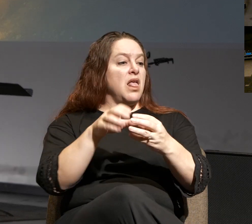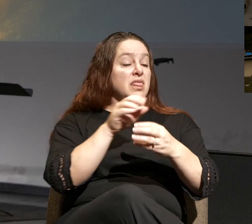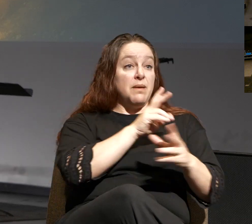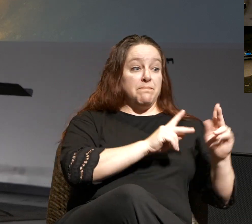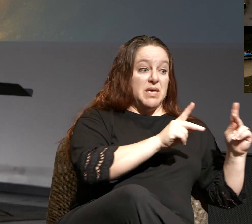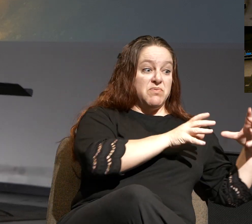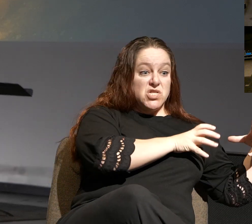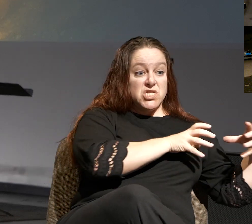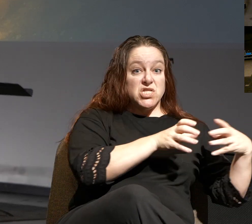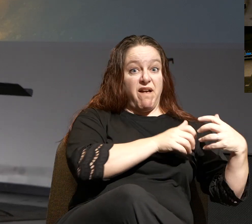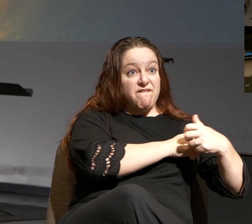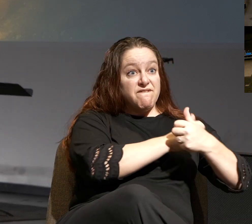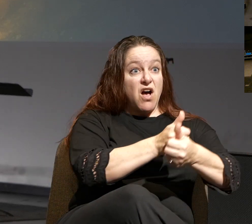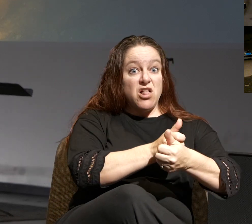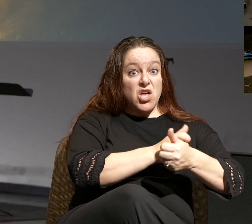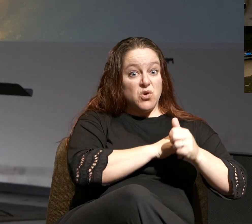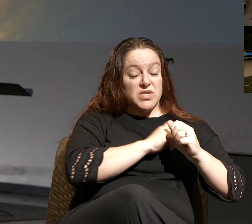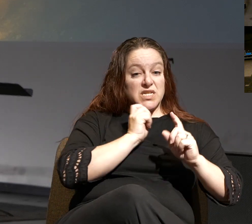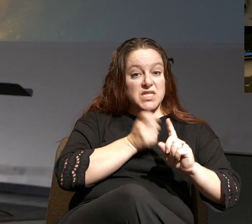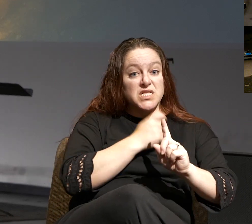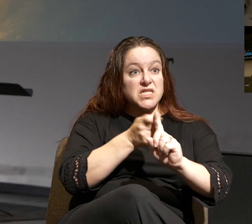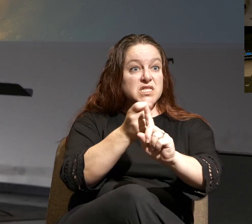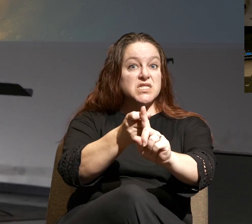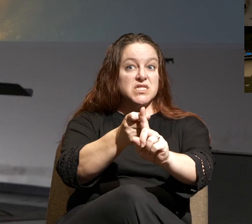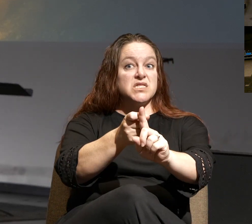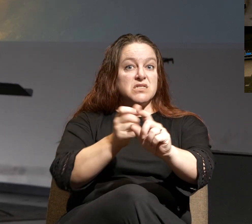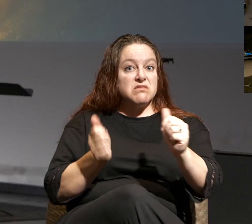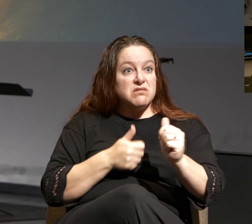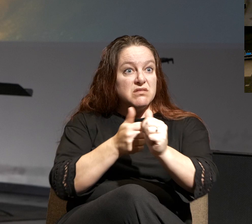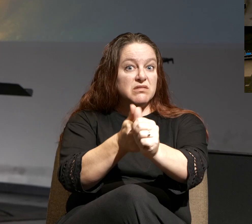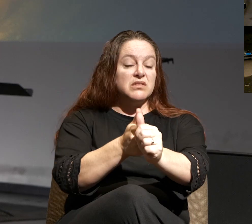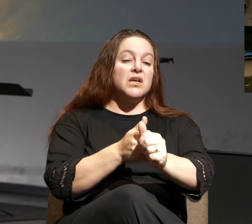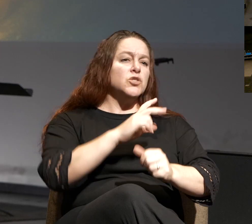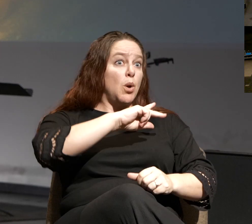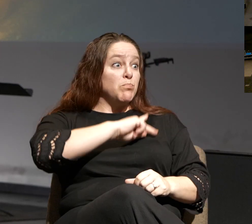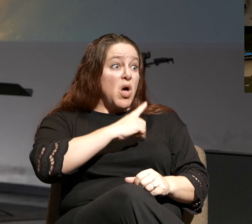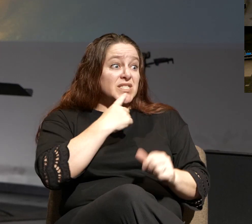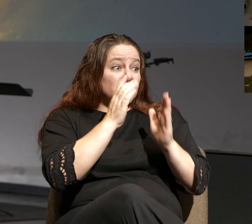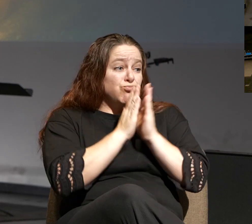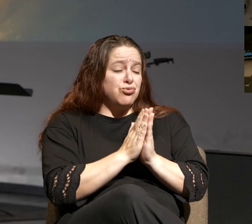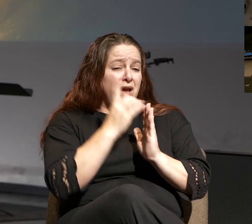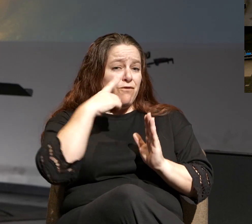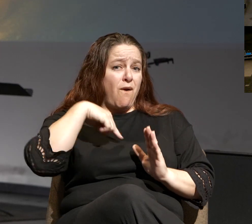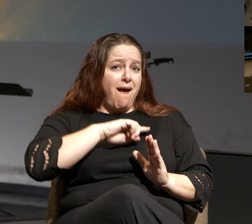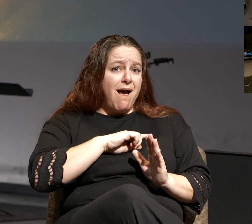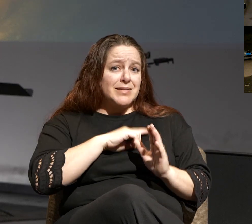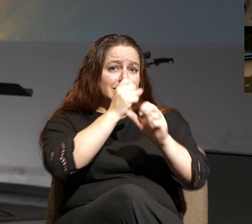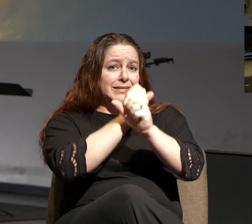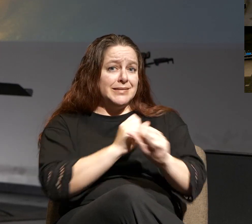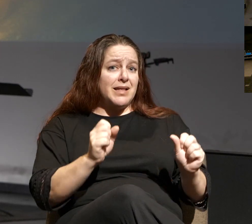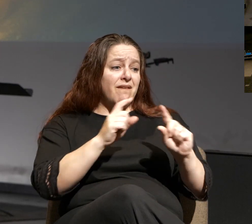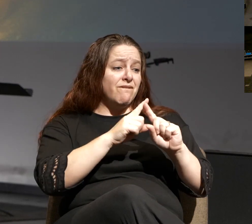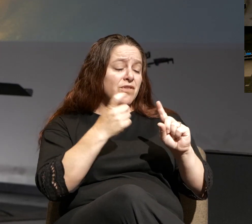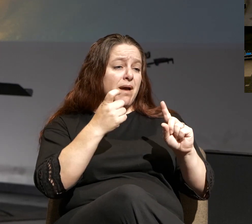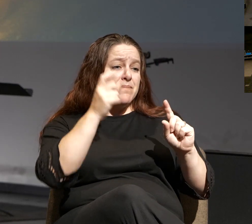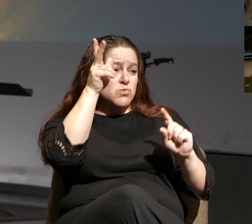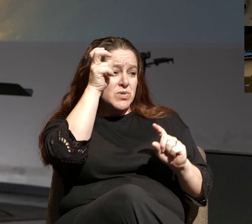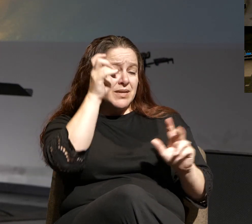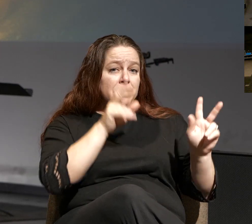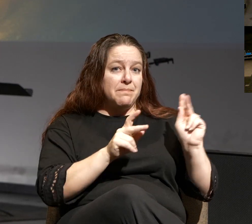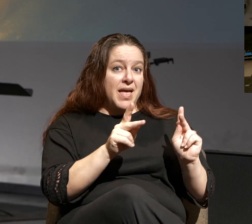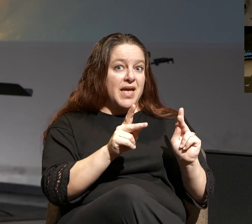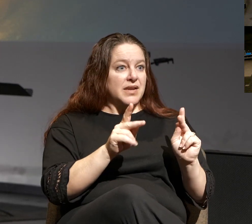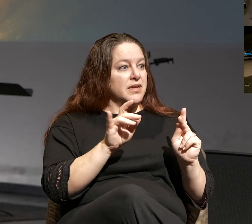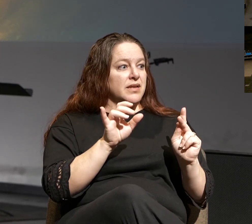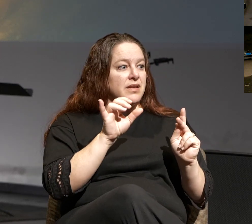him and continued to go after him. So when Paul says, pray for us, that we may be delivered from wicked and evil men. He